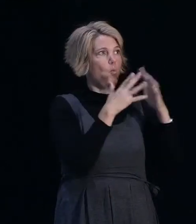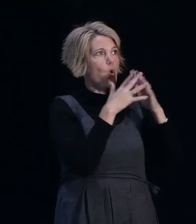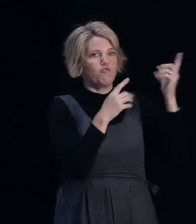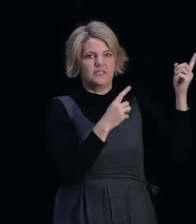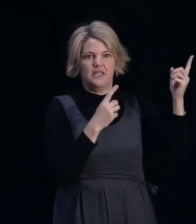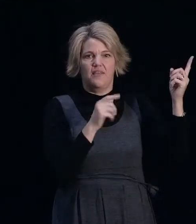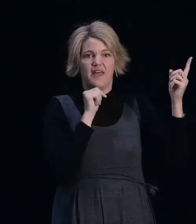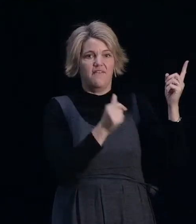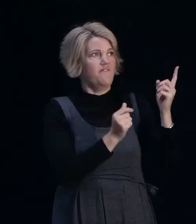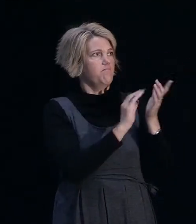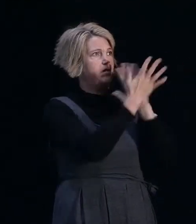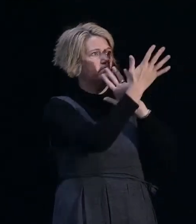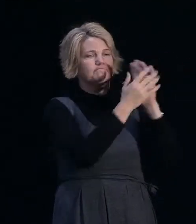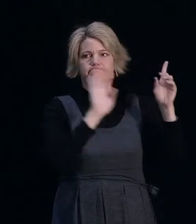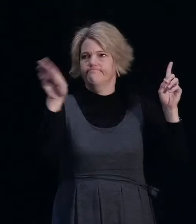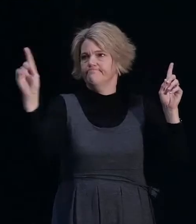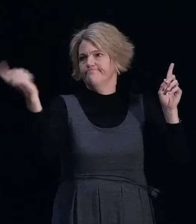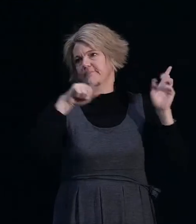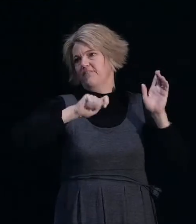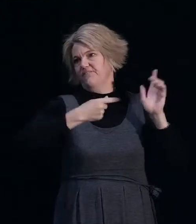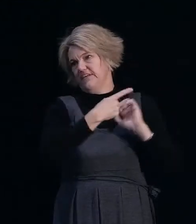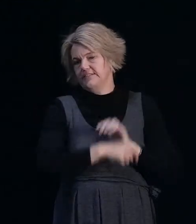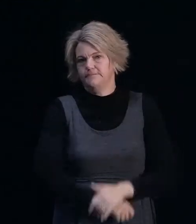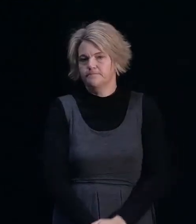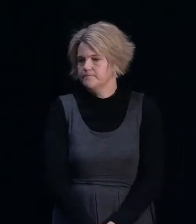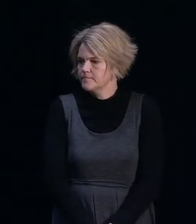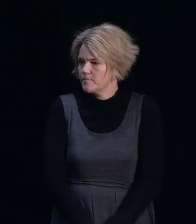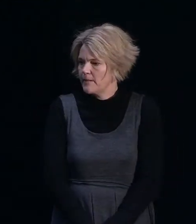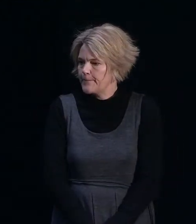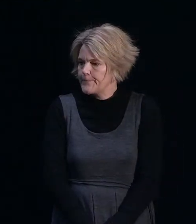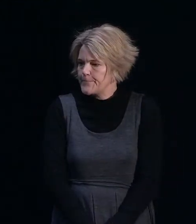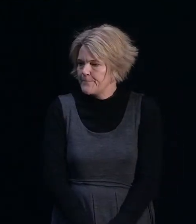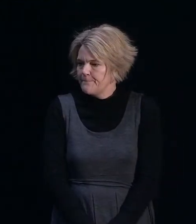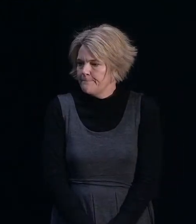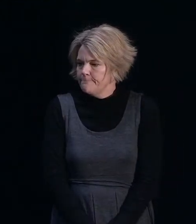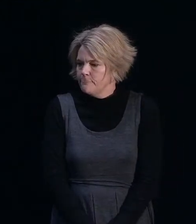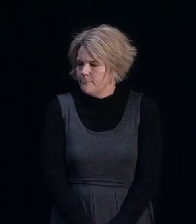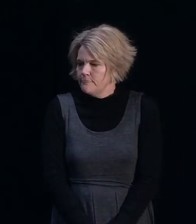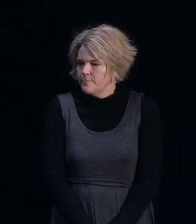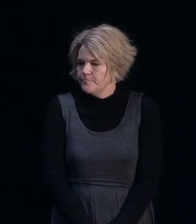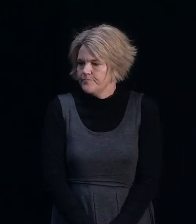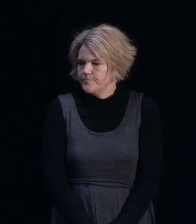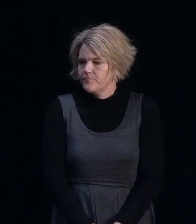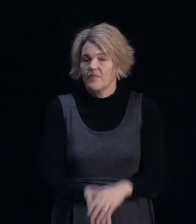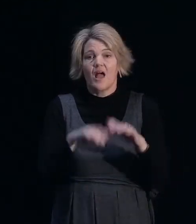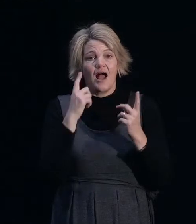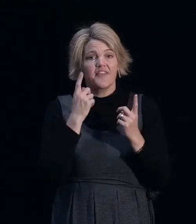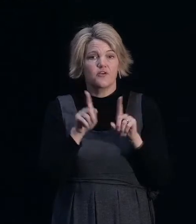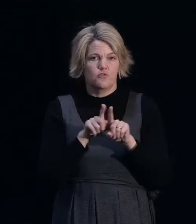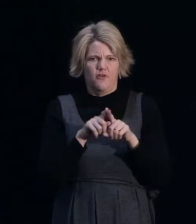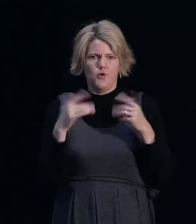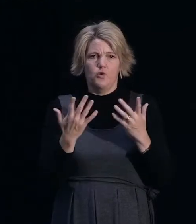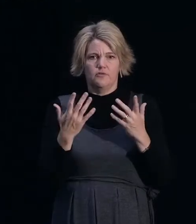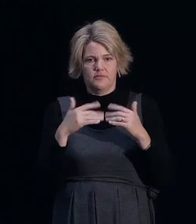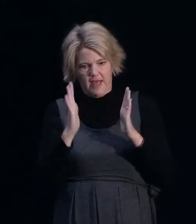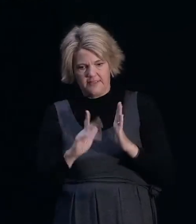come back and fix things if you have any defects. I think too for future homeowners, people will sell houses and move on and